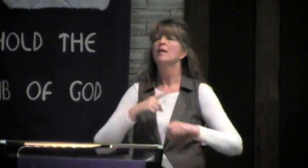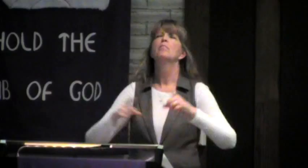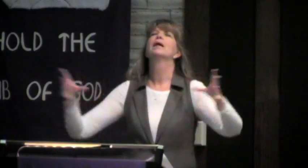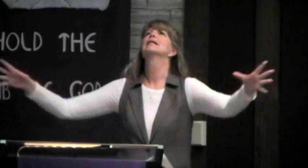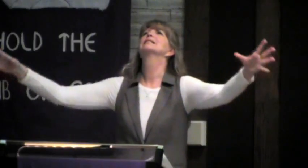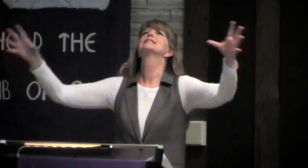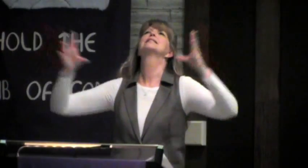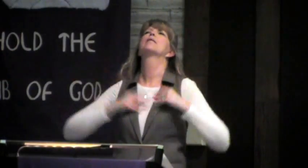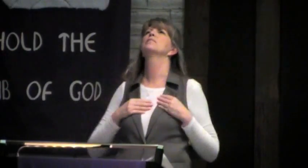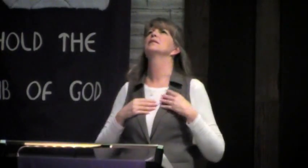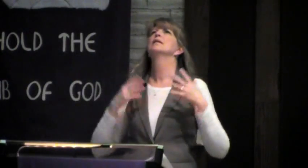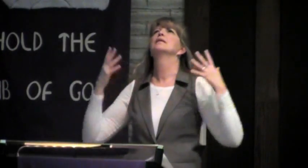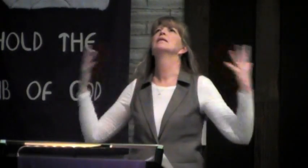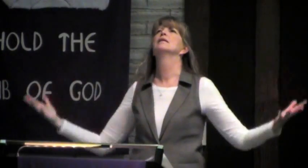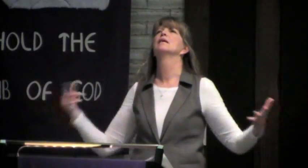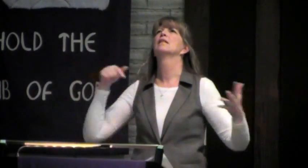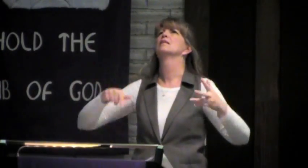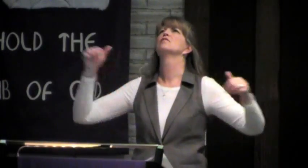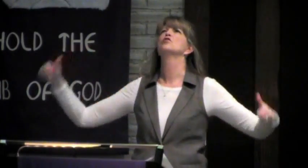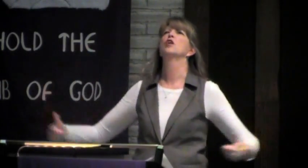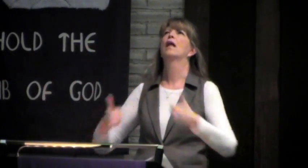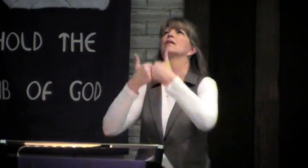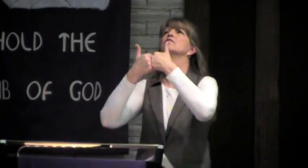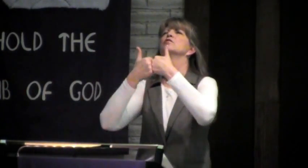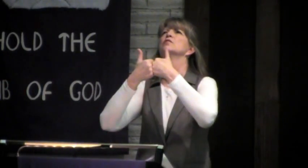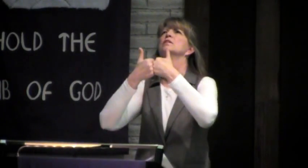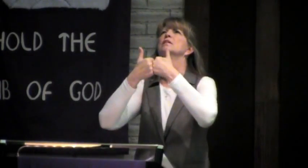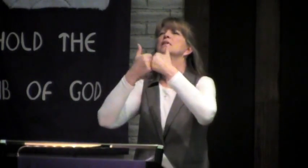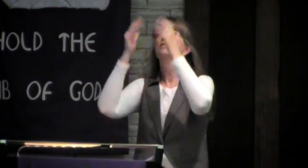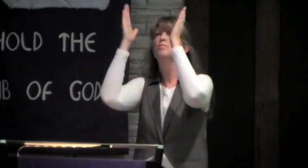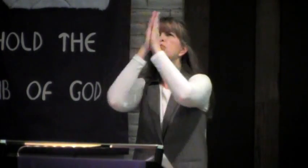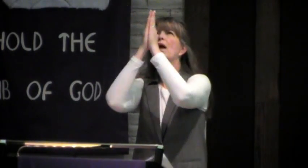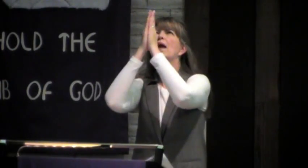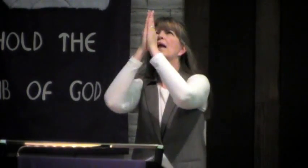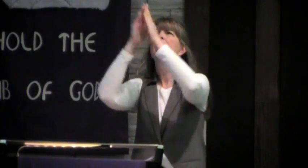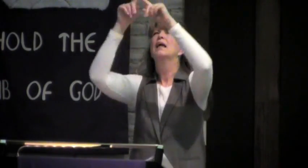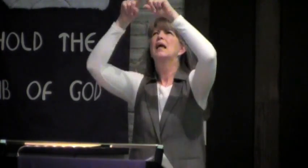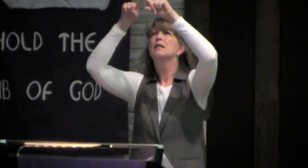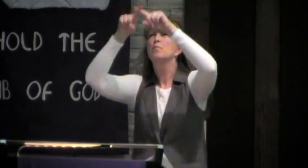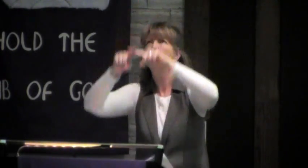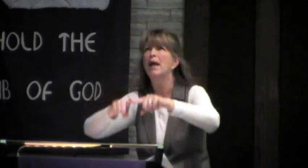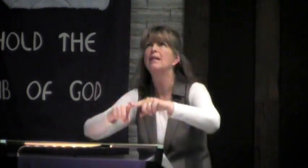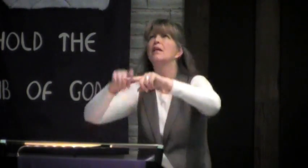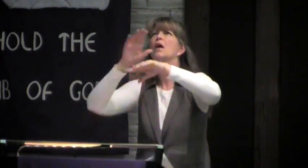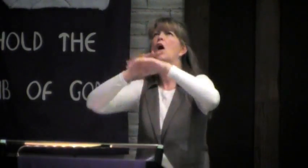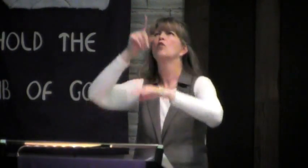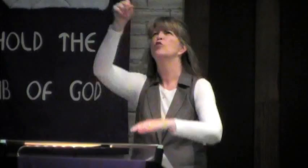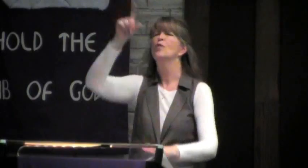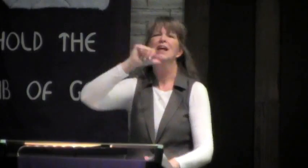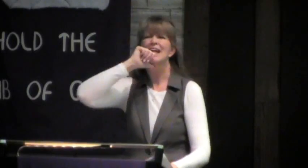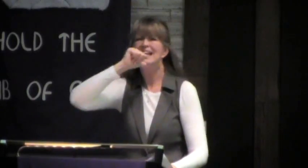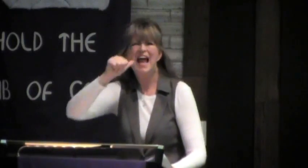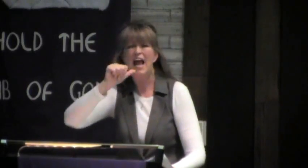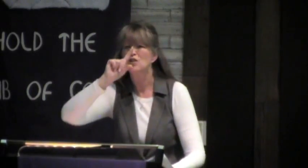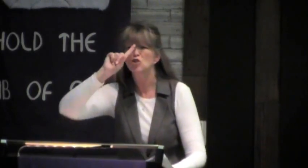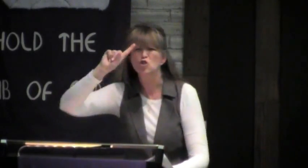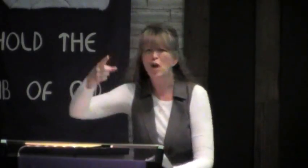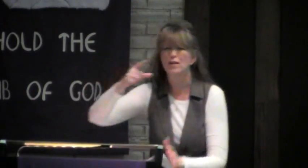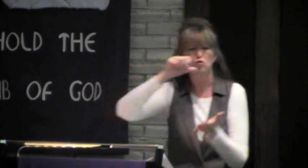promise you that. But if we accept this challenge and we pray and depend on you, God,